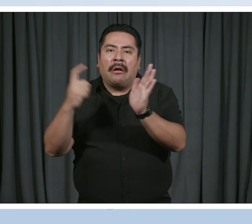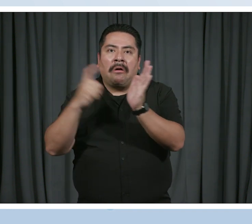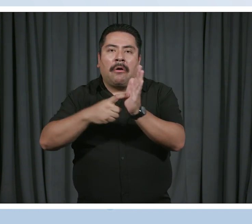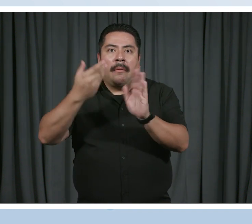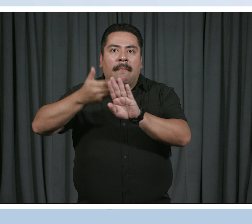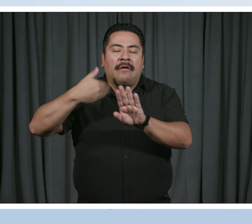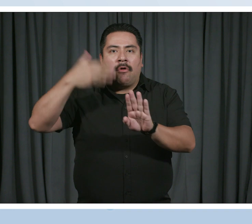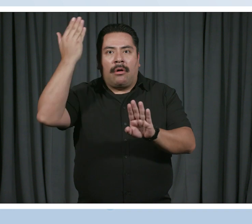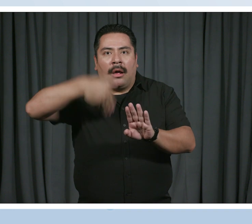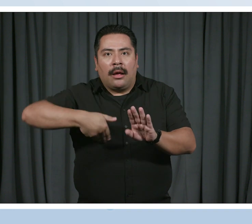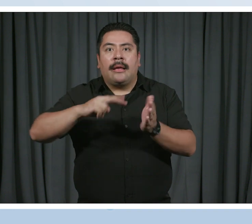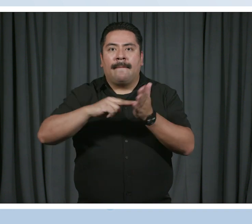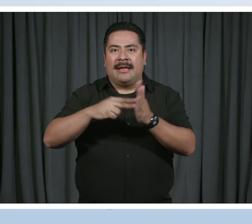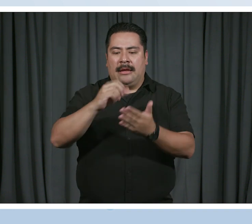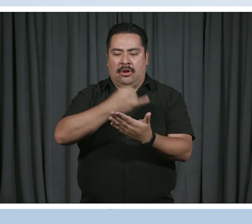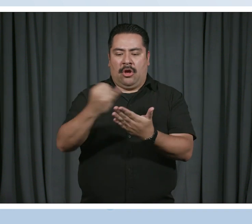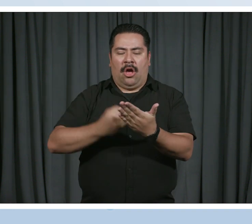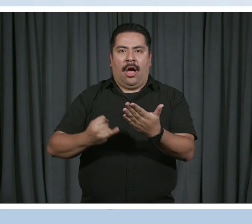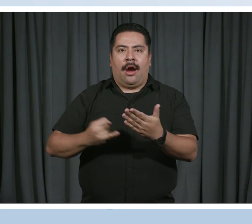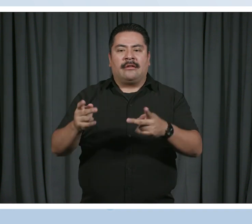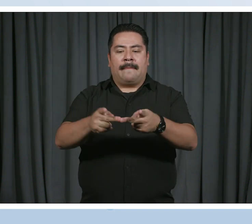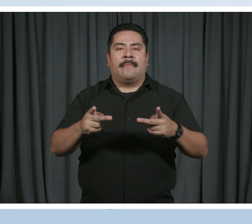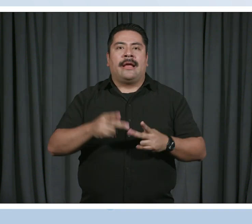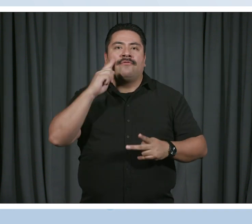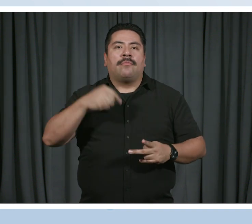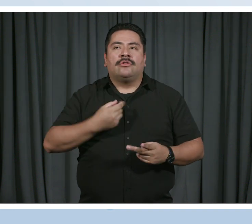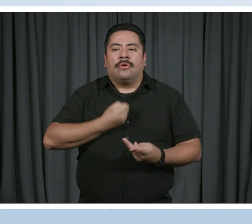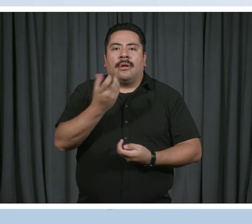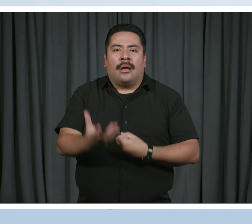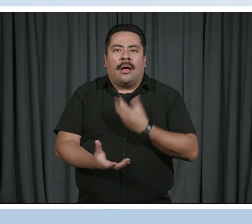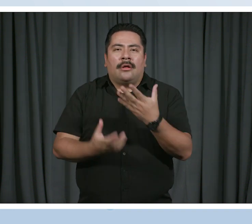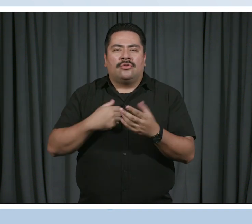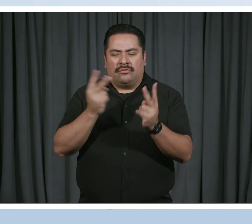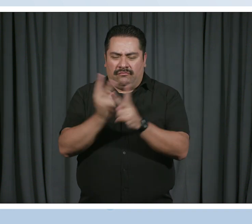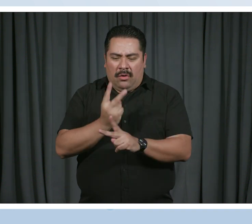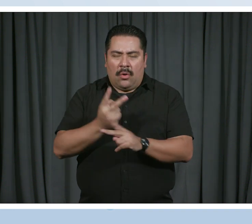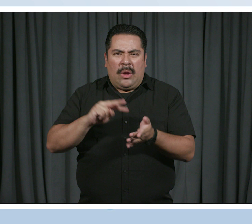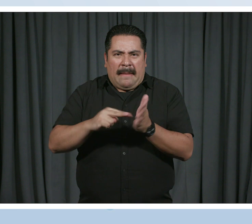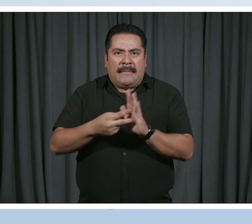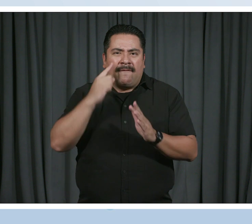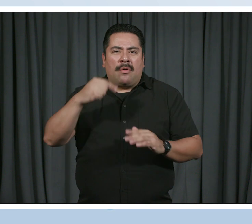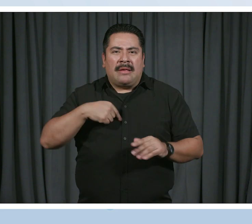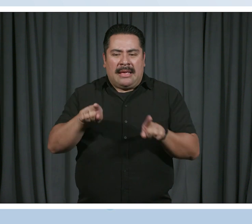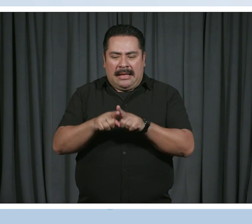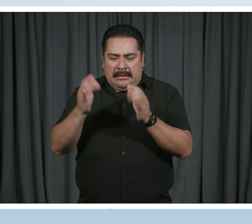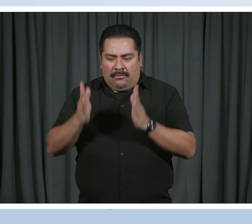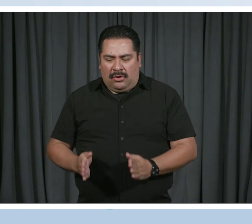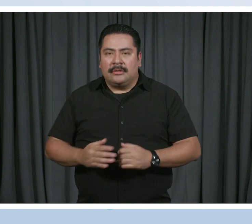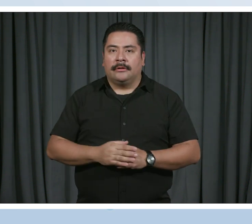art was that space for me. It was a space for me to navigate what this meant for me as an individual.